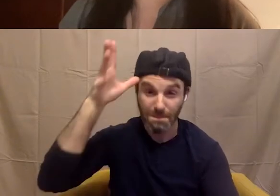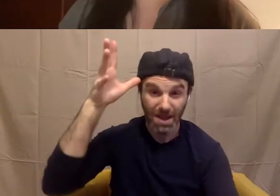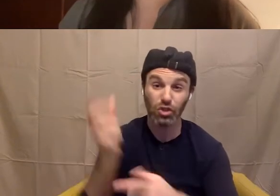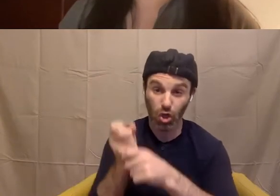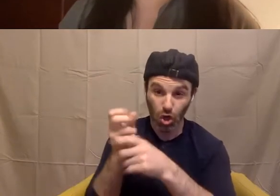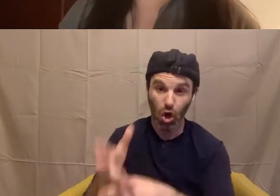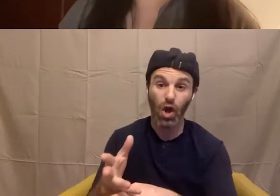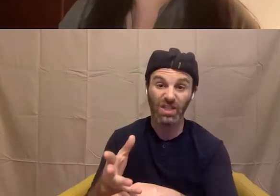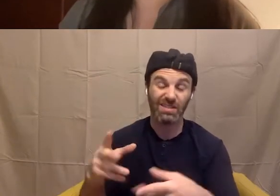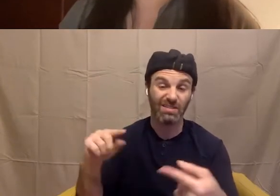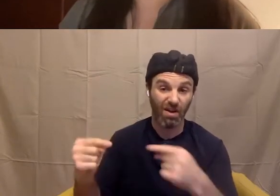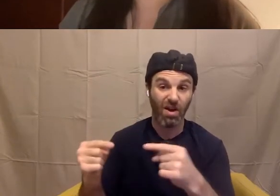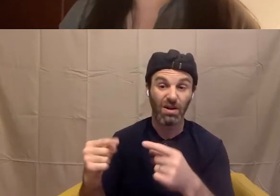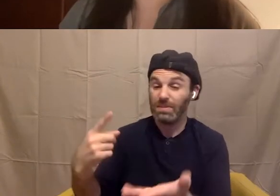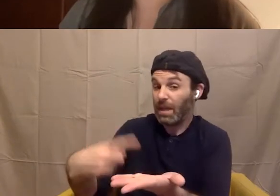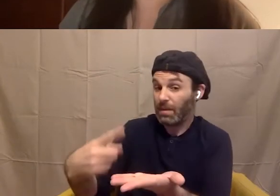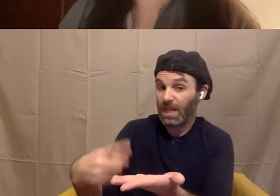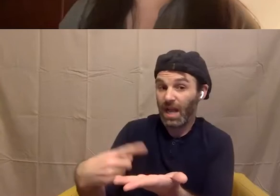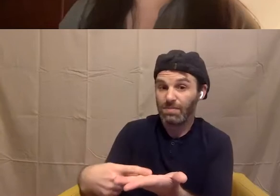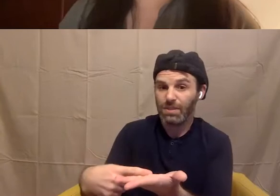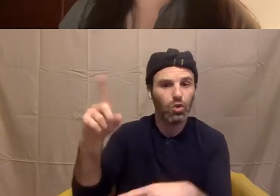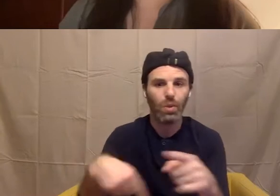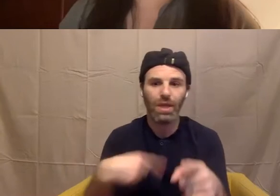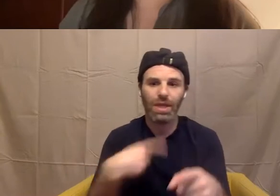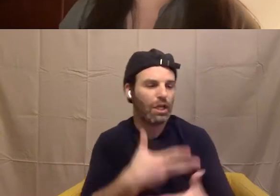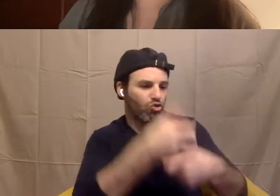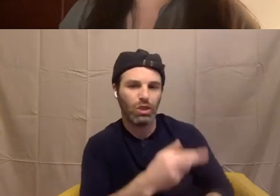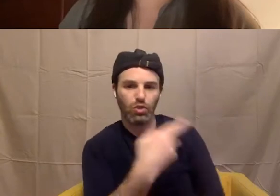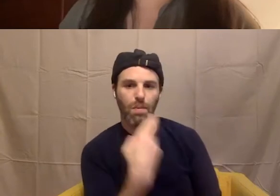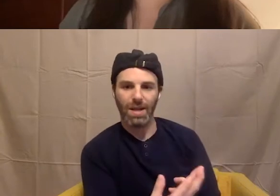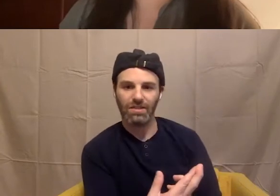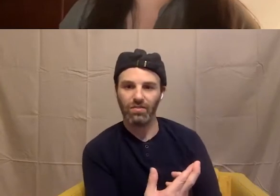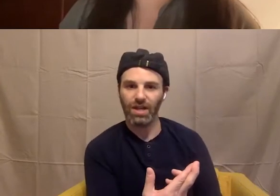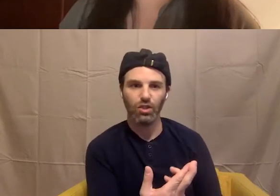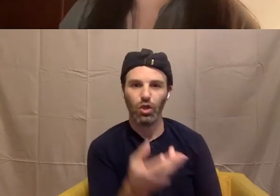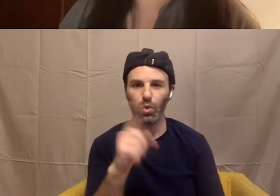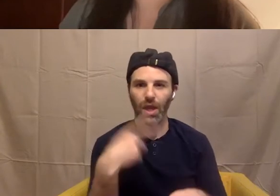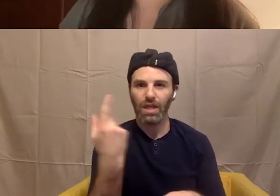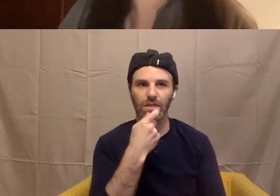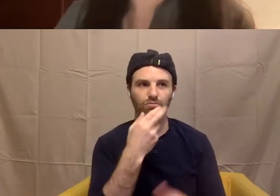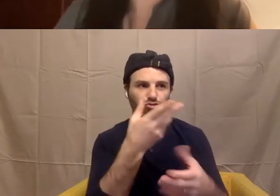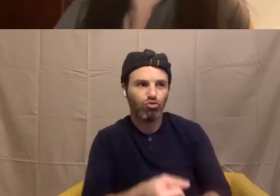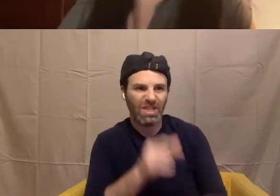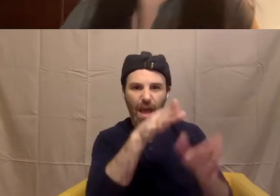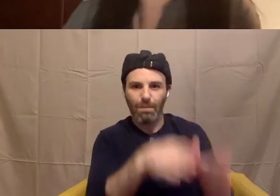You can't say trust your best friend because, you know, so what we do is we ask a lot of questions. We ask, what does trust feel like?